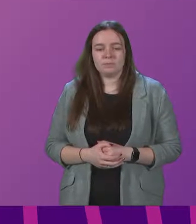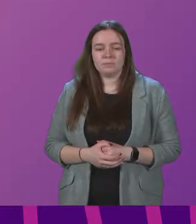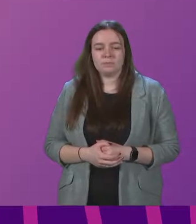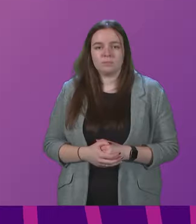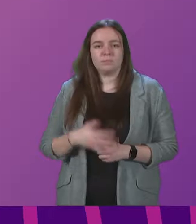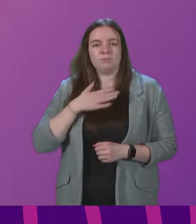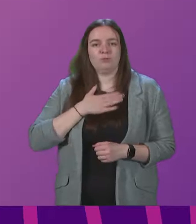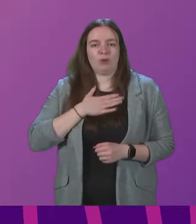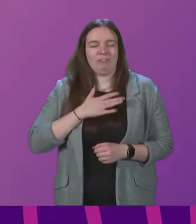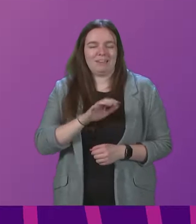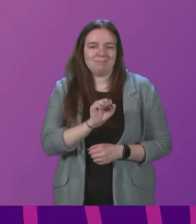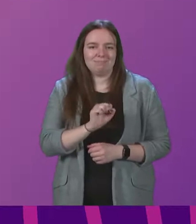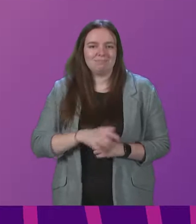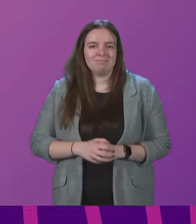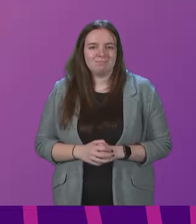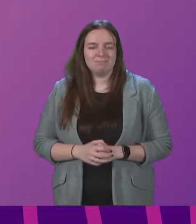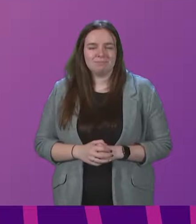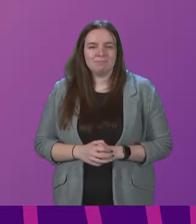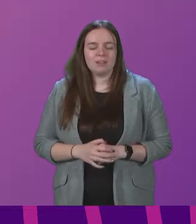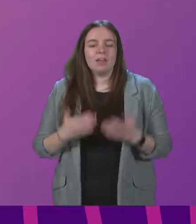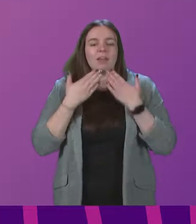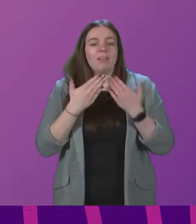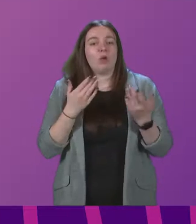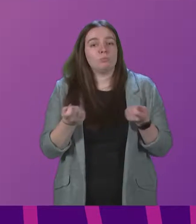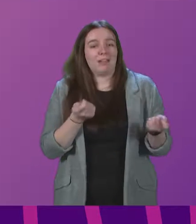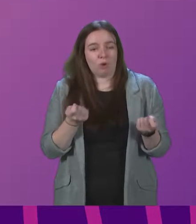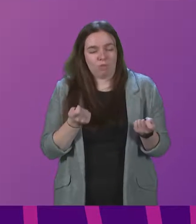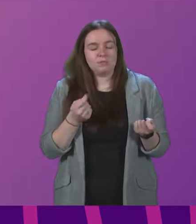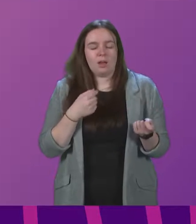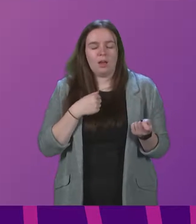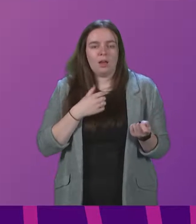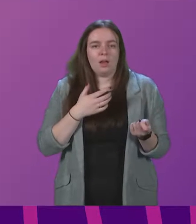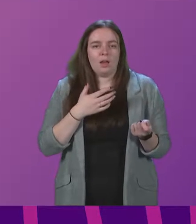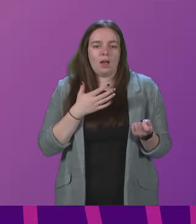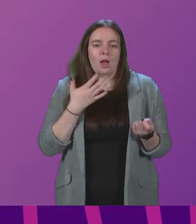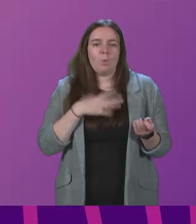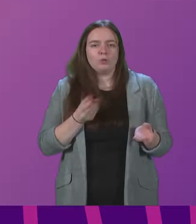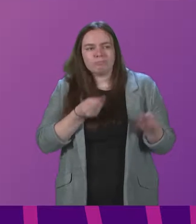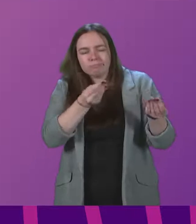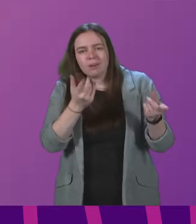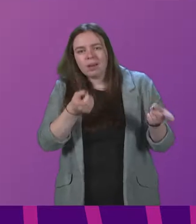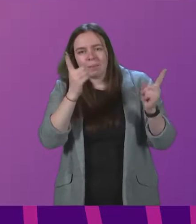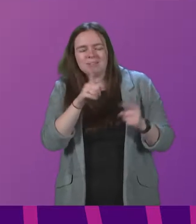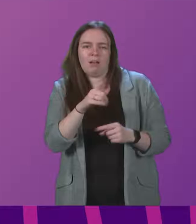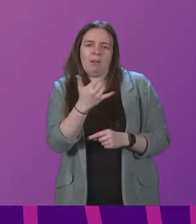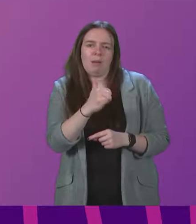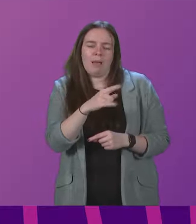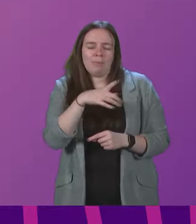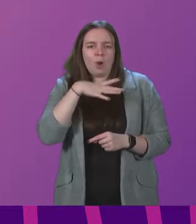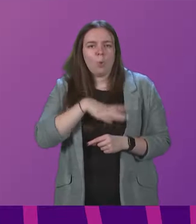All right, hang on. There we are. Thanks, Presiding Officer. I just want to put to the Minister that he may want to